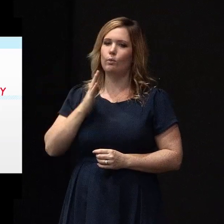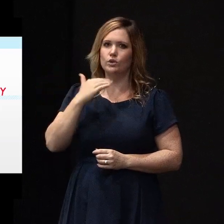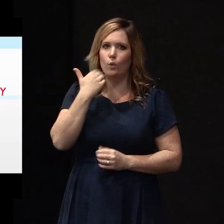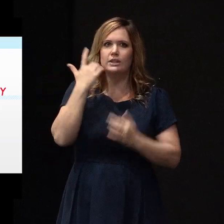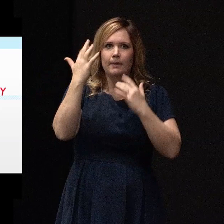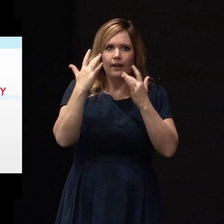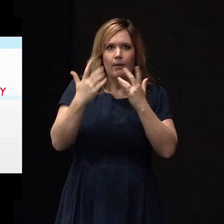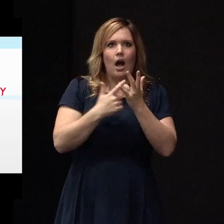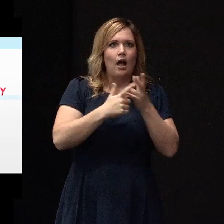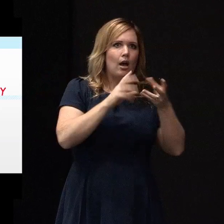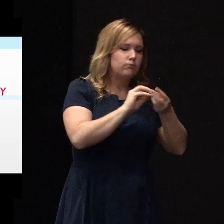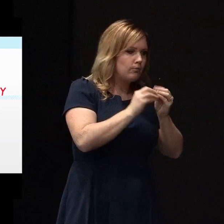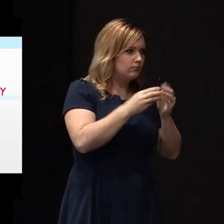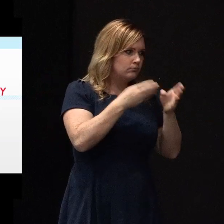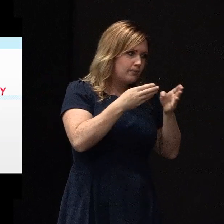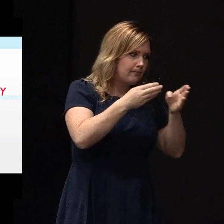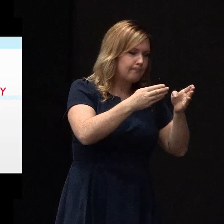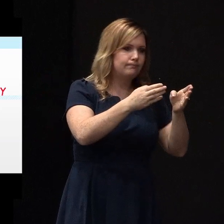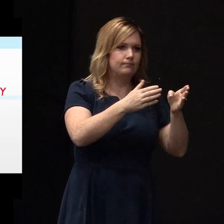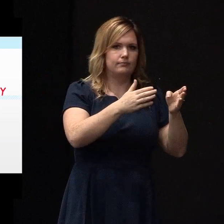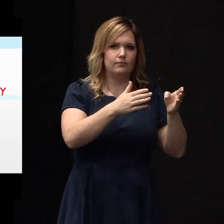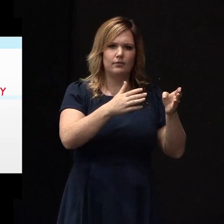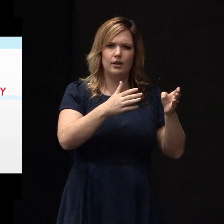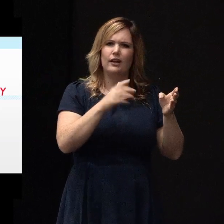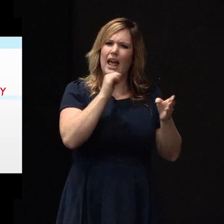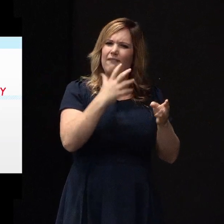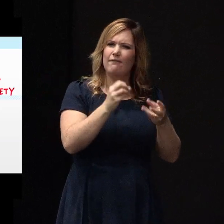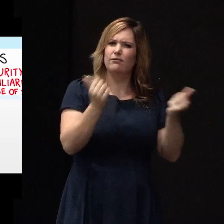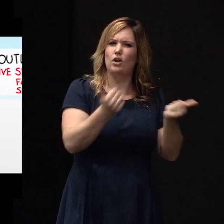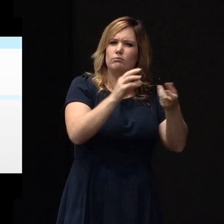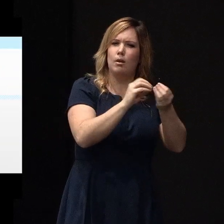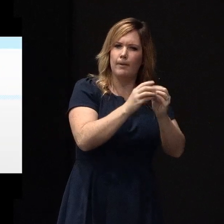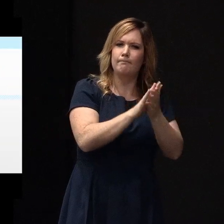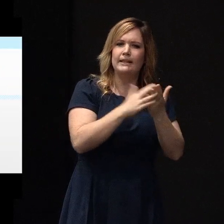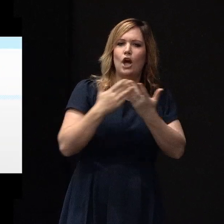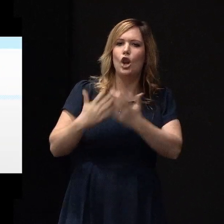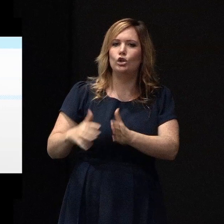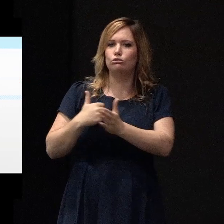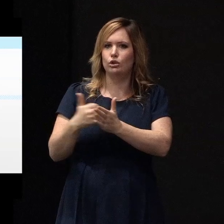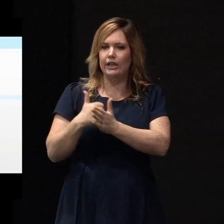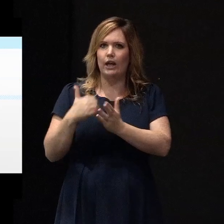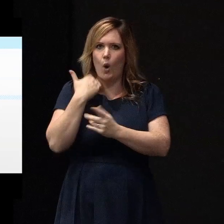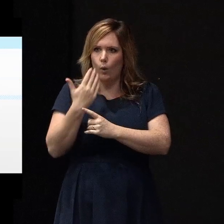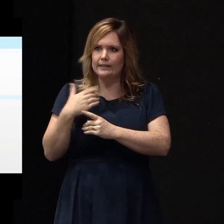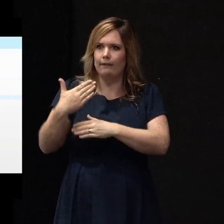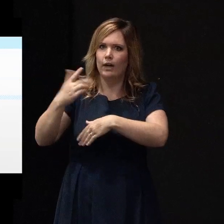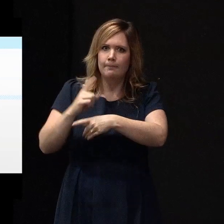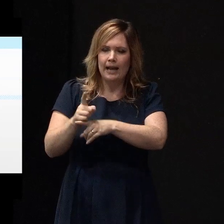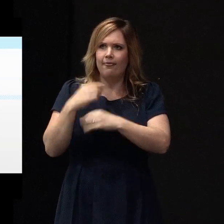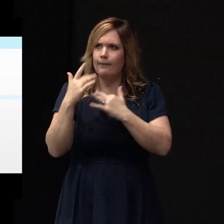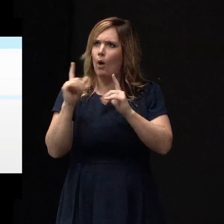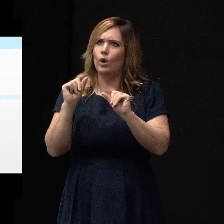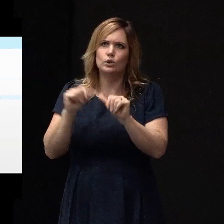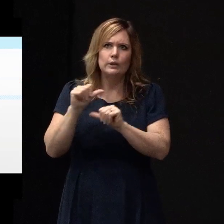the multiple problems, we drop out of our routines and we're constantly improvising from one minute to the next. This is